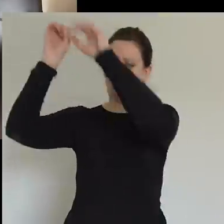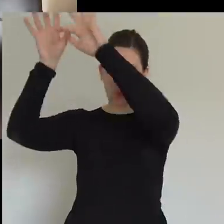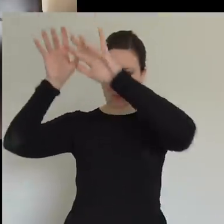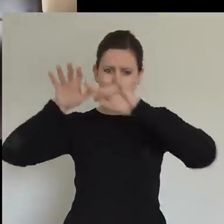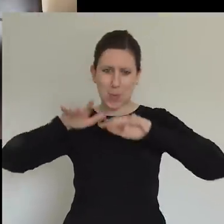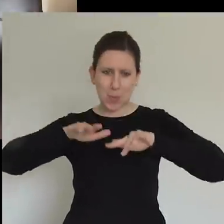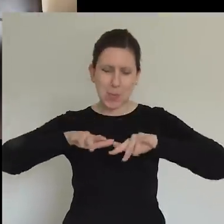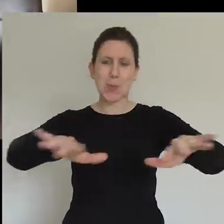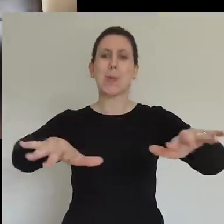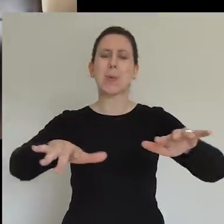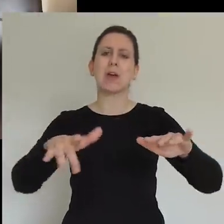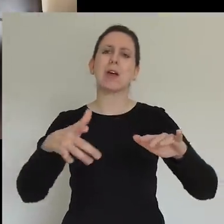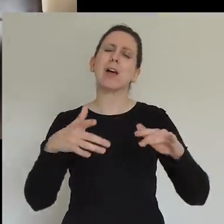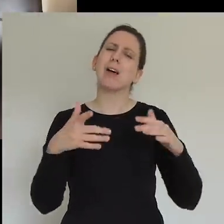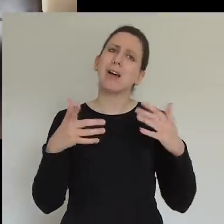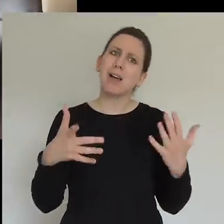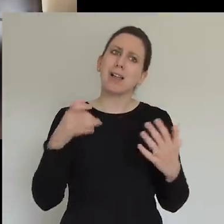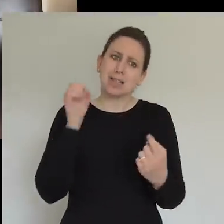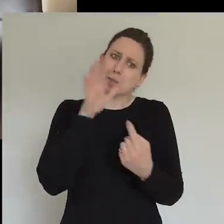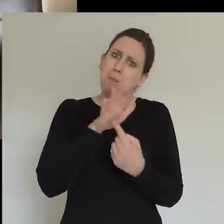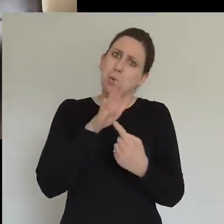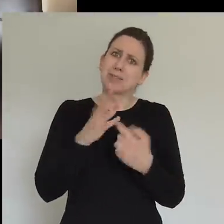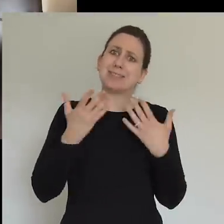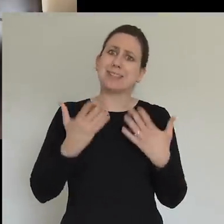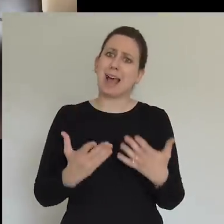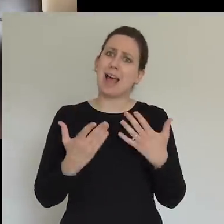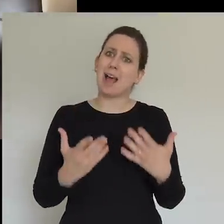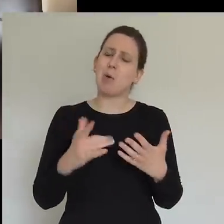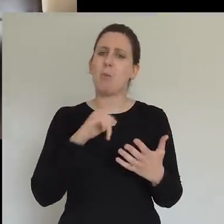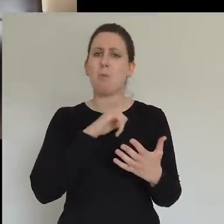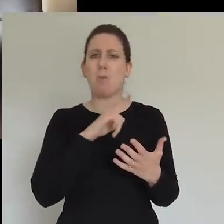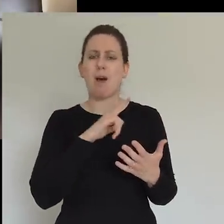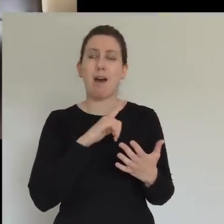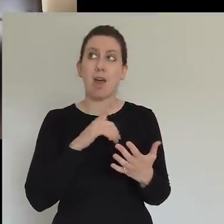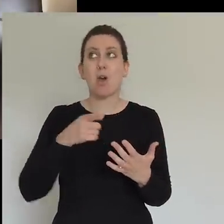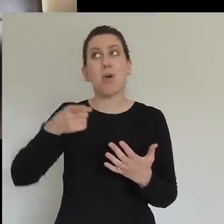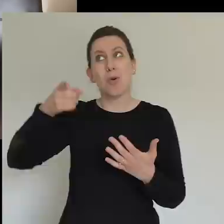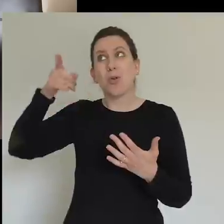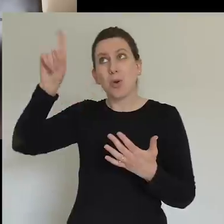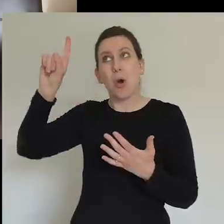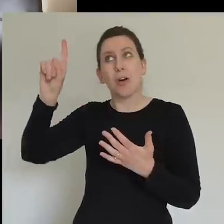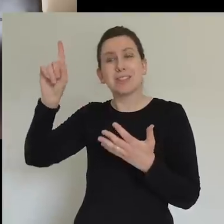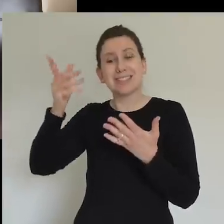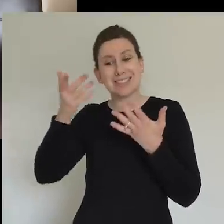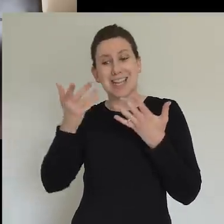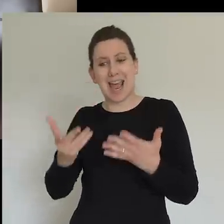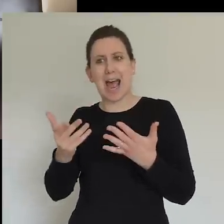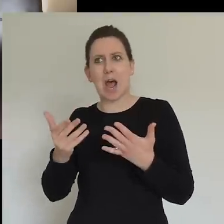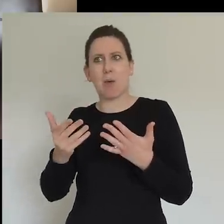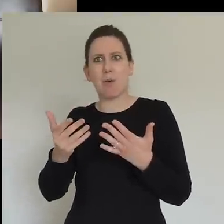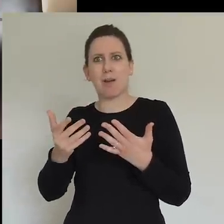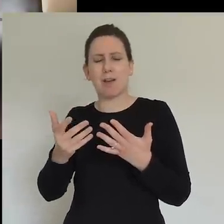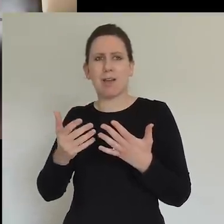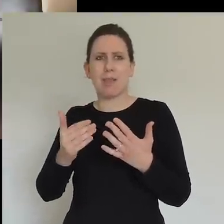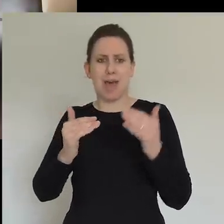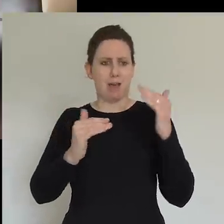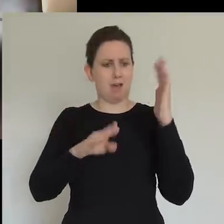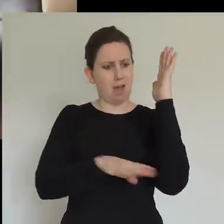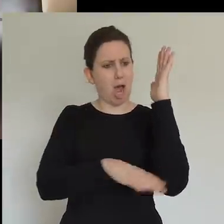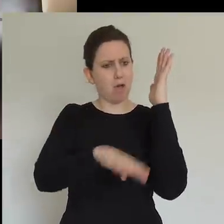that that actually God is leveling the ground here and he's doing away with hierarchy. And he's saying, you know what, my children,